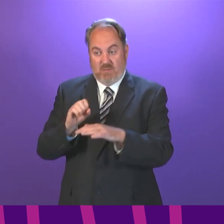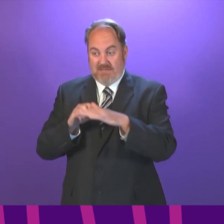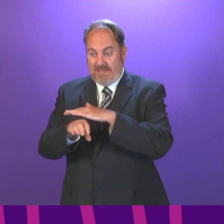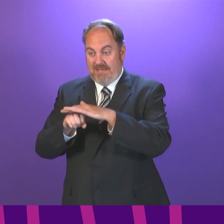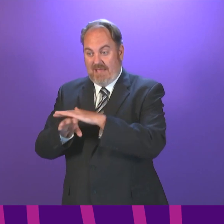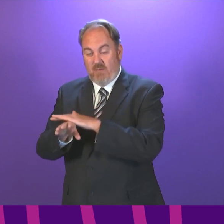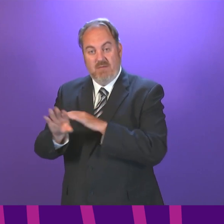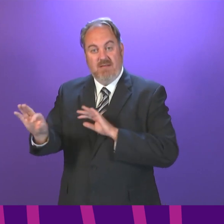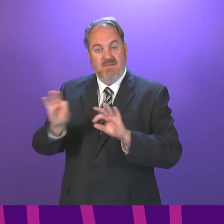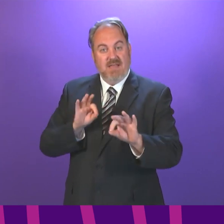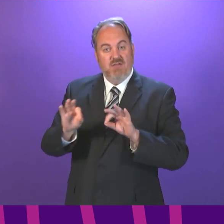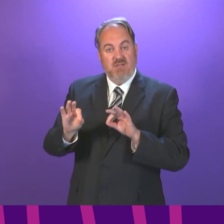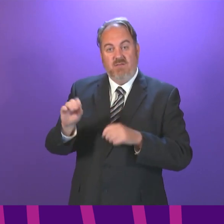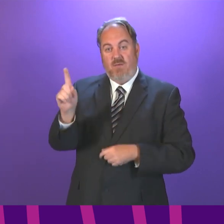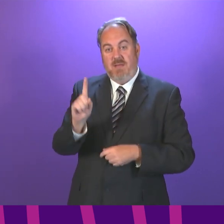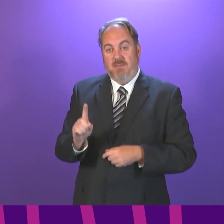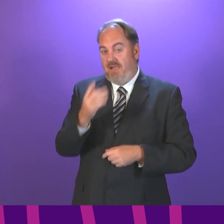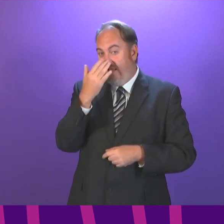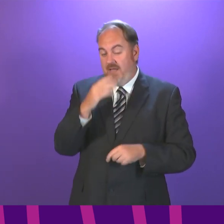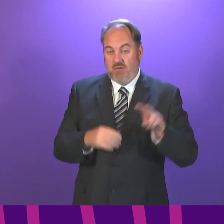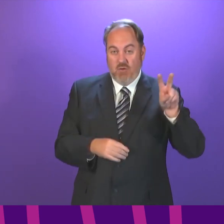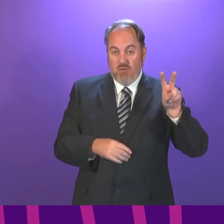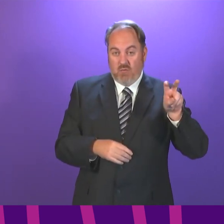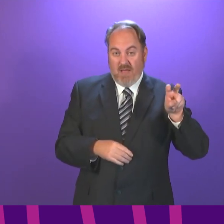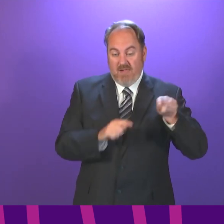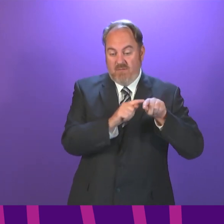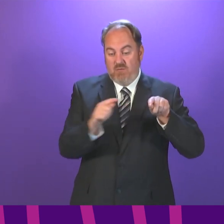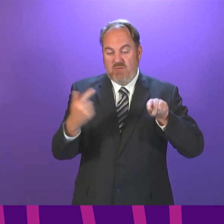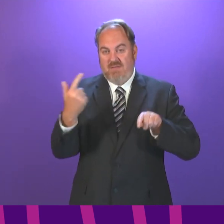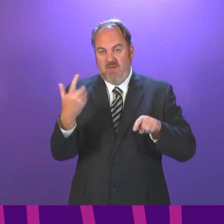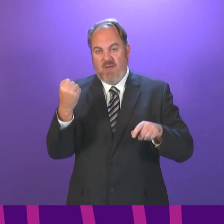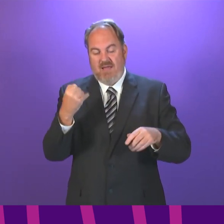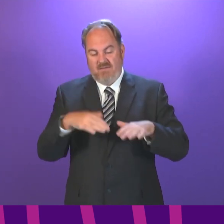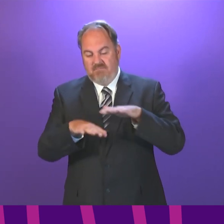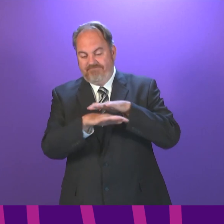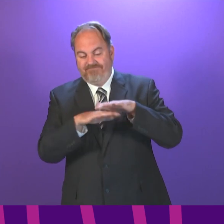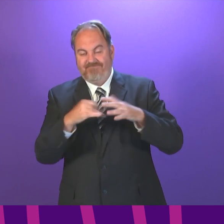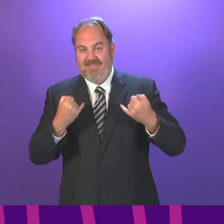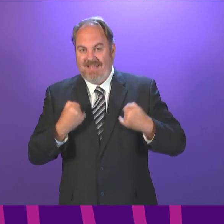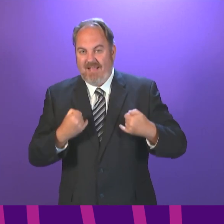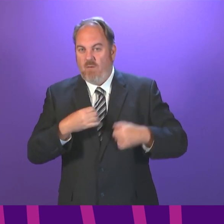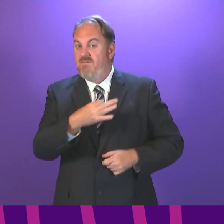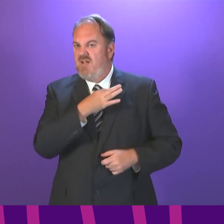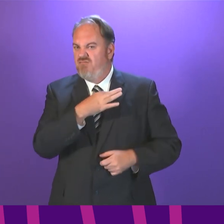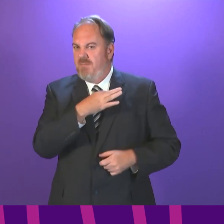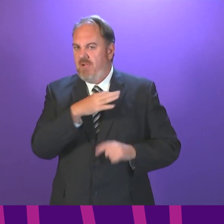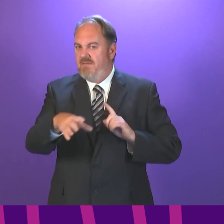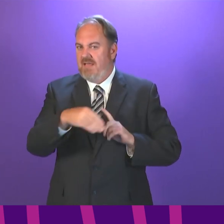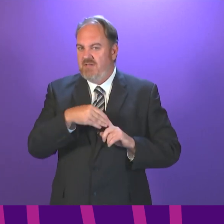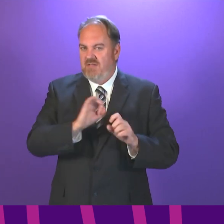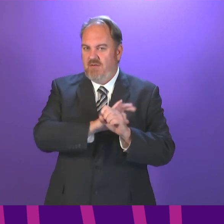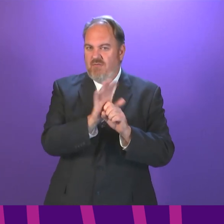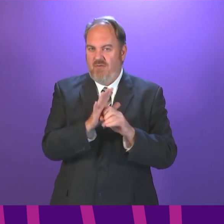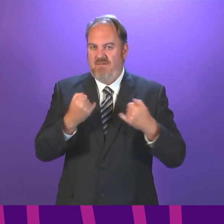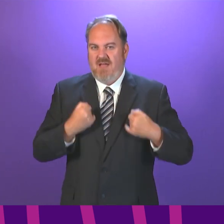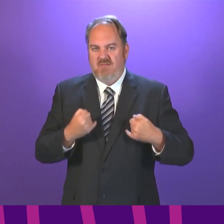going out to 12- to 17-year-olds, with specific health conditions that make them more vulnerable to COVID. This follows recent